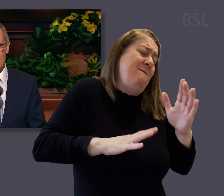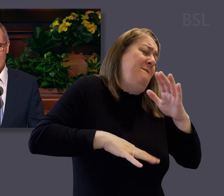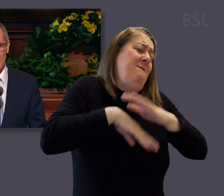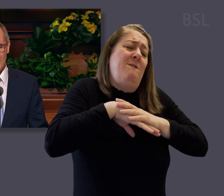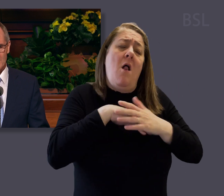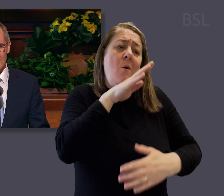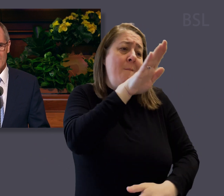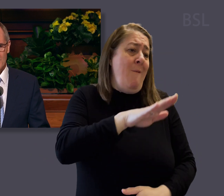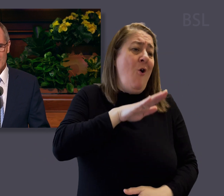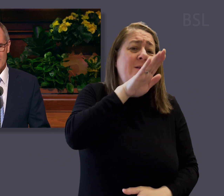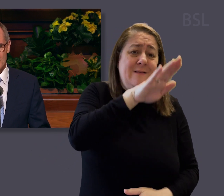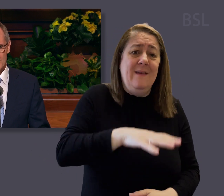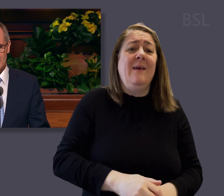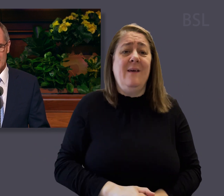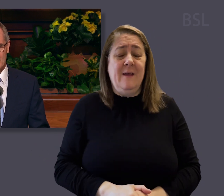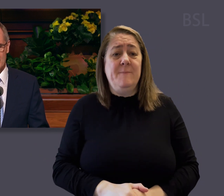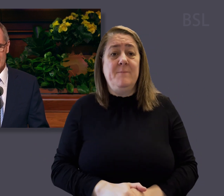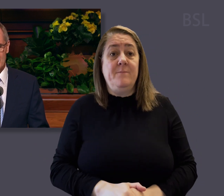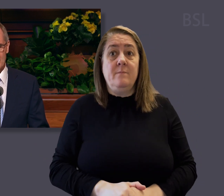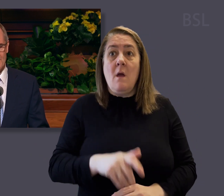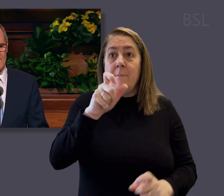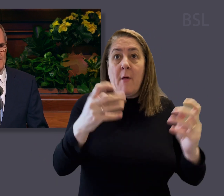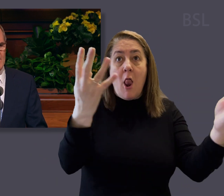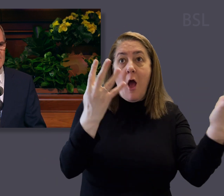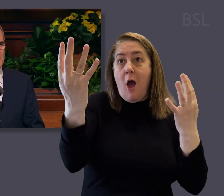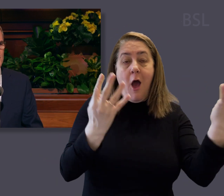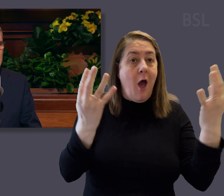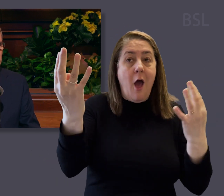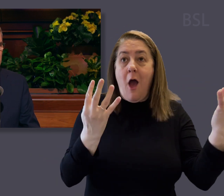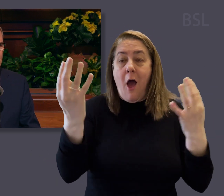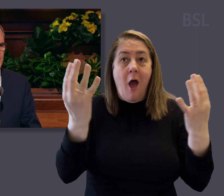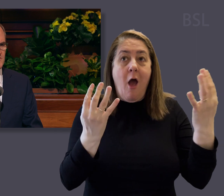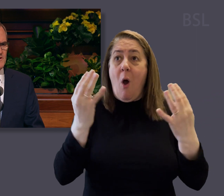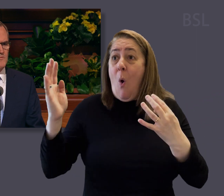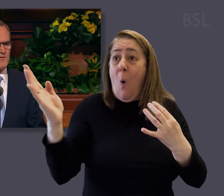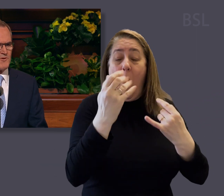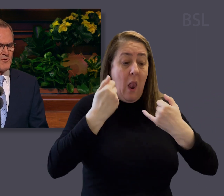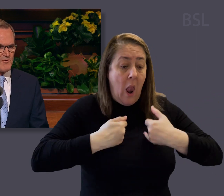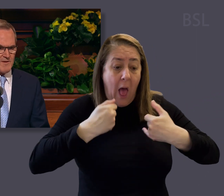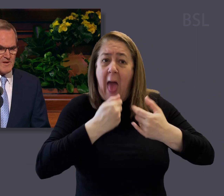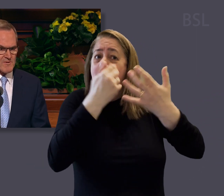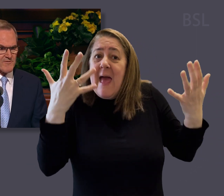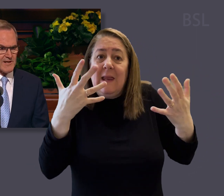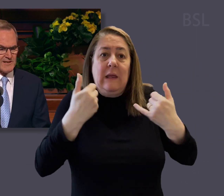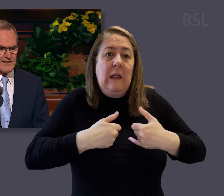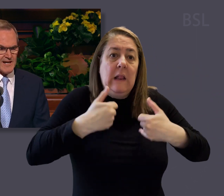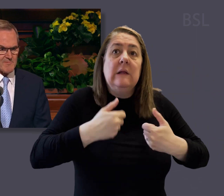My bowels are filled with mercy. And the people came forth, with all them that were afflicted in any